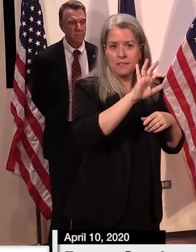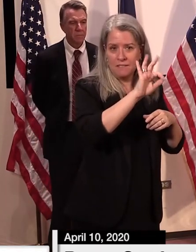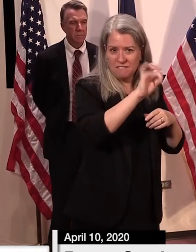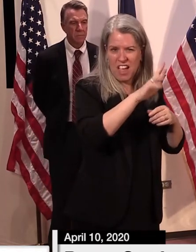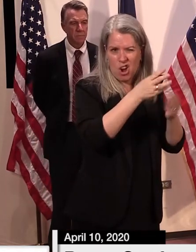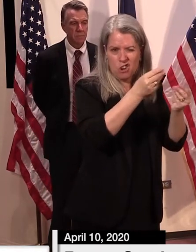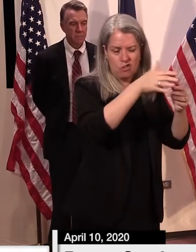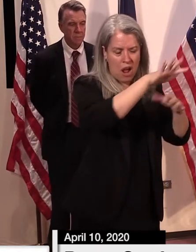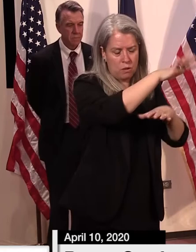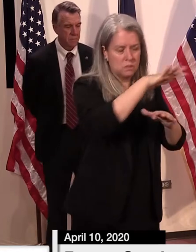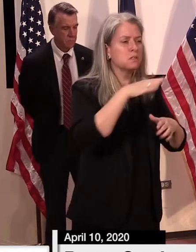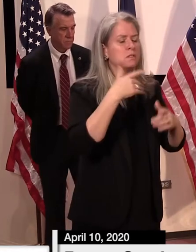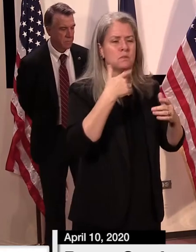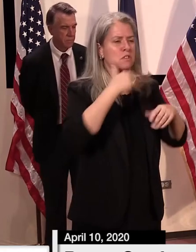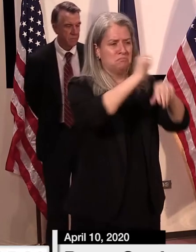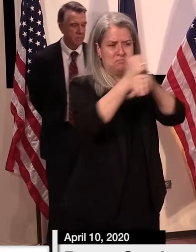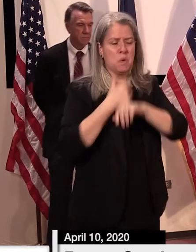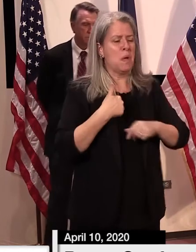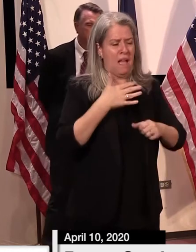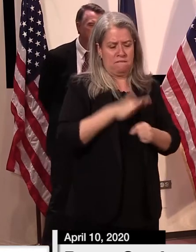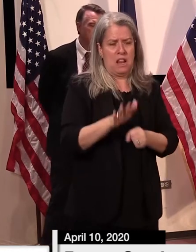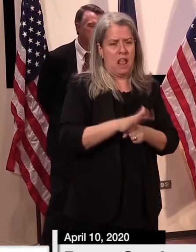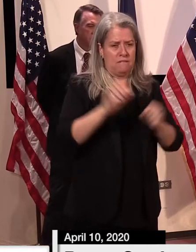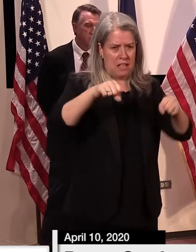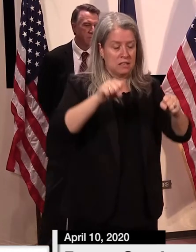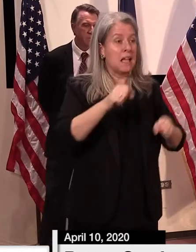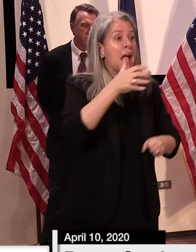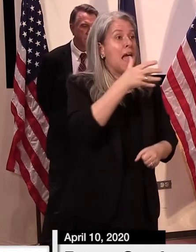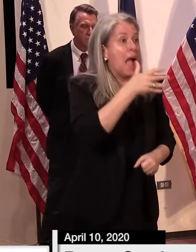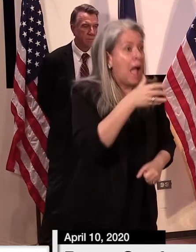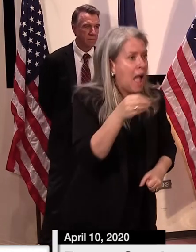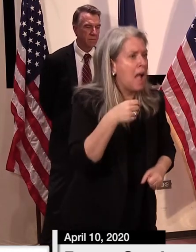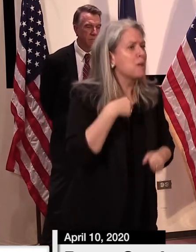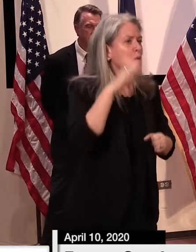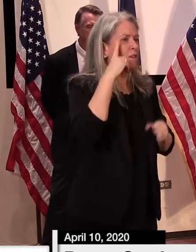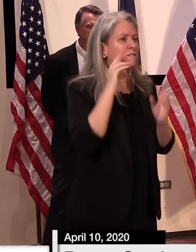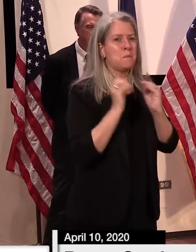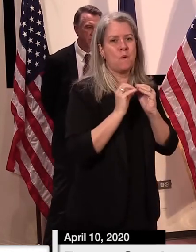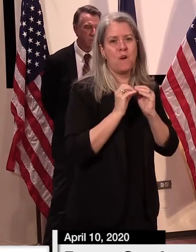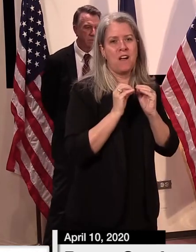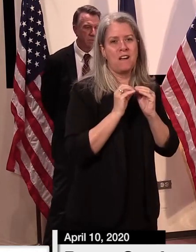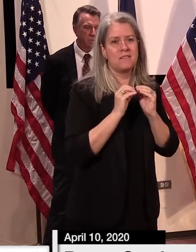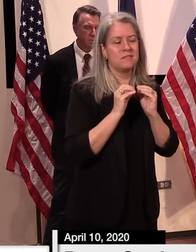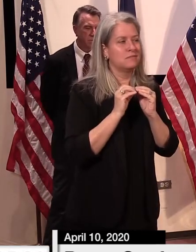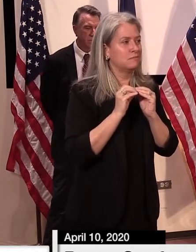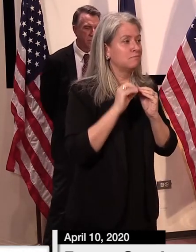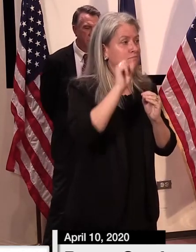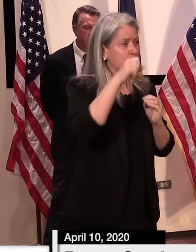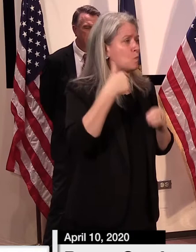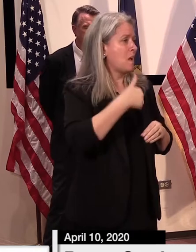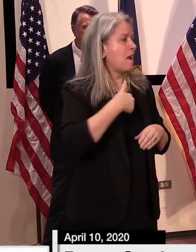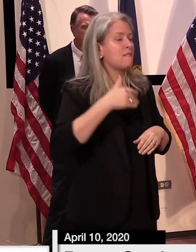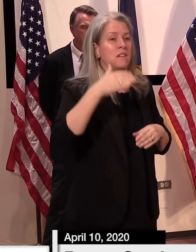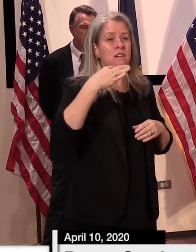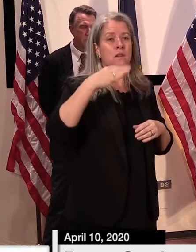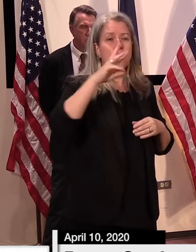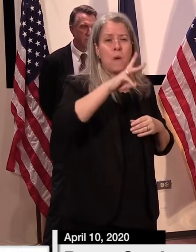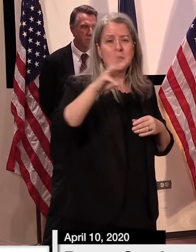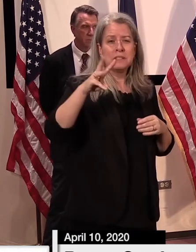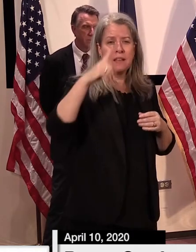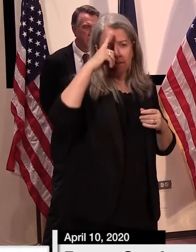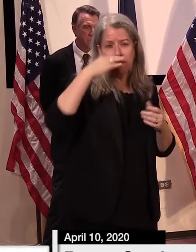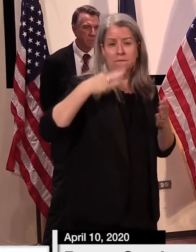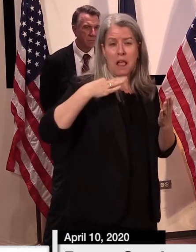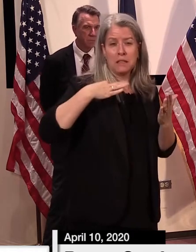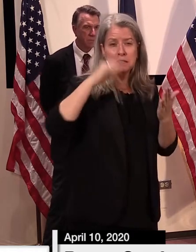people uh as we as we move forward with this so there is a volunteer website um i